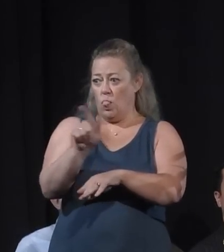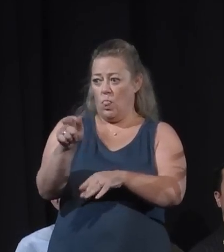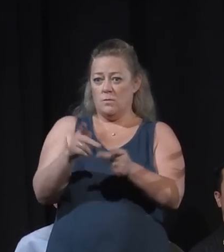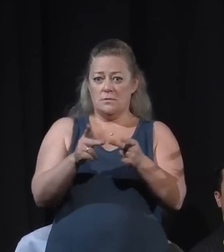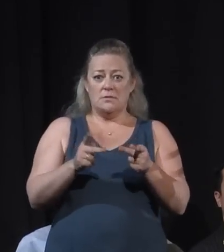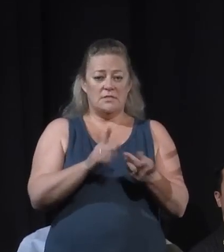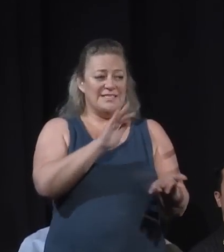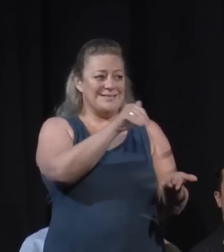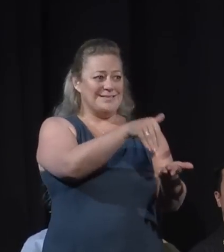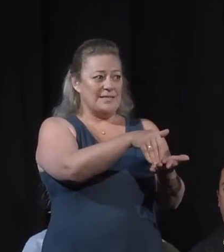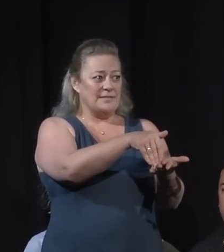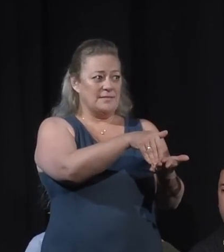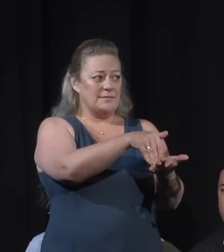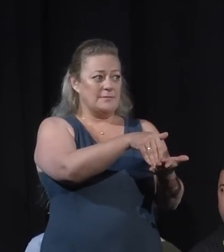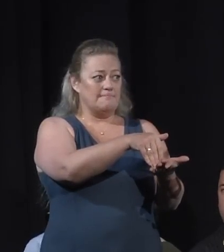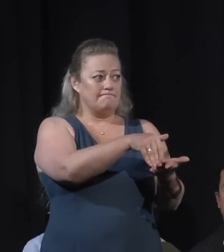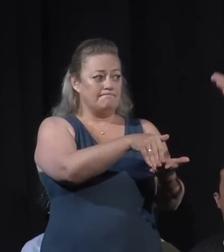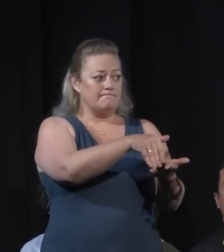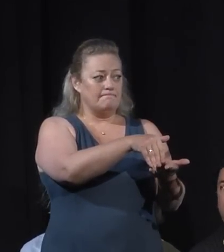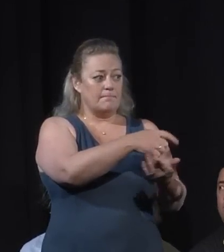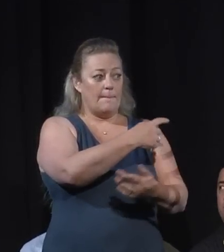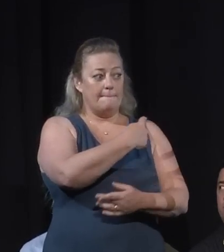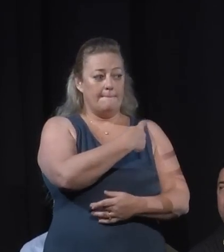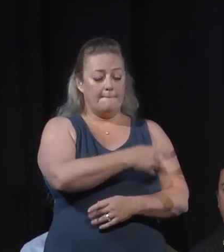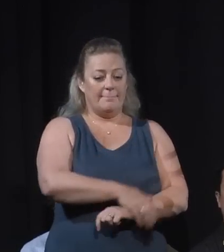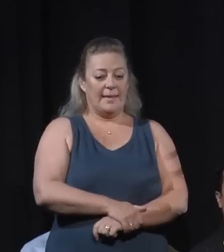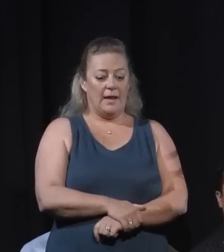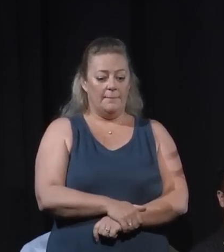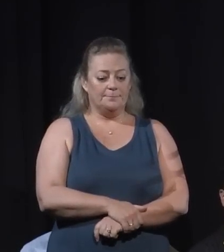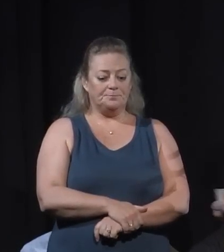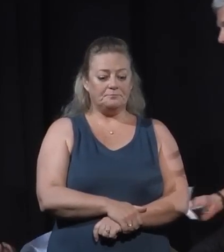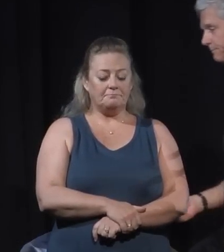with that, I'll turn it over to Mark. Thank you.